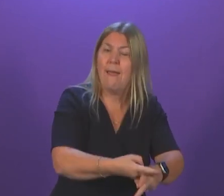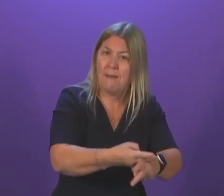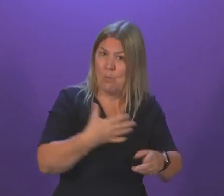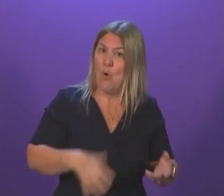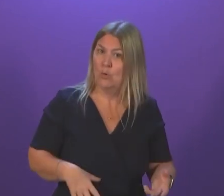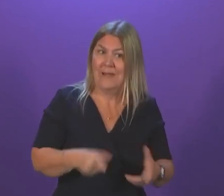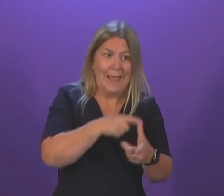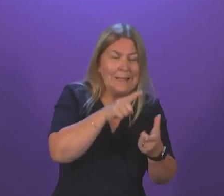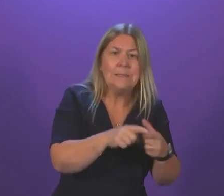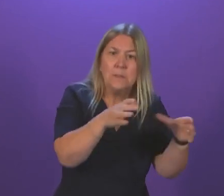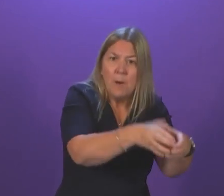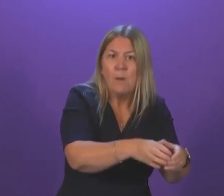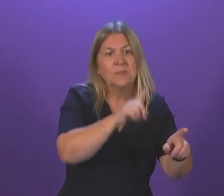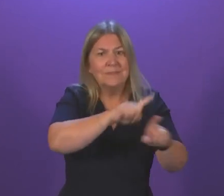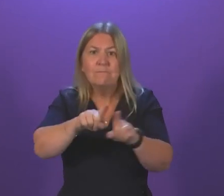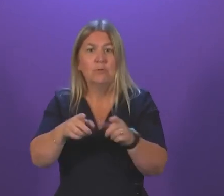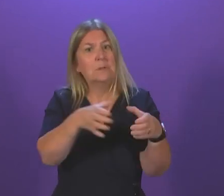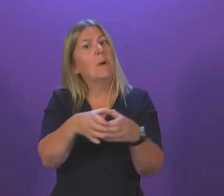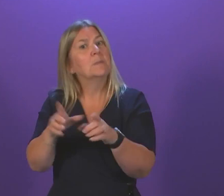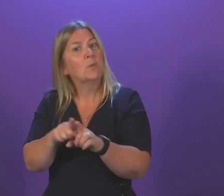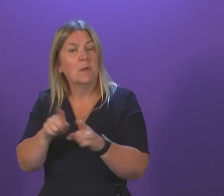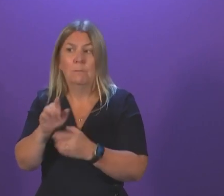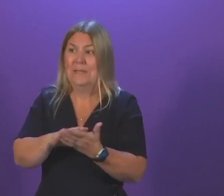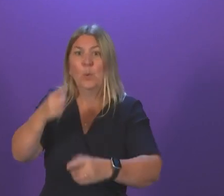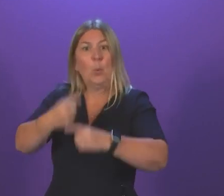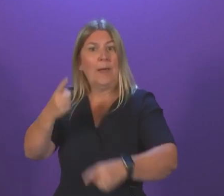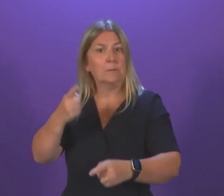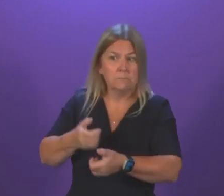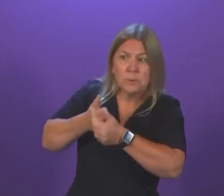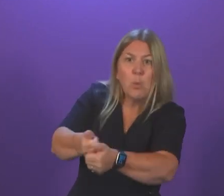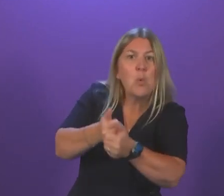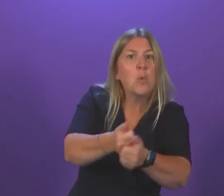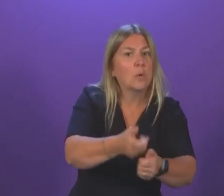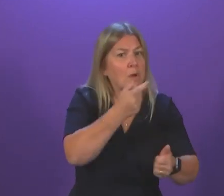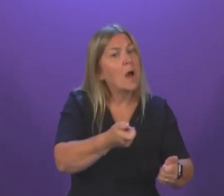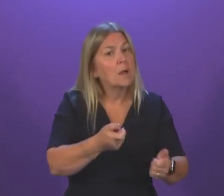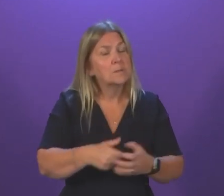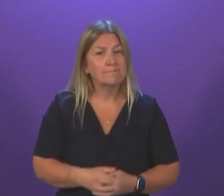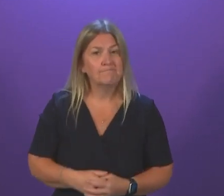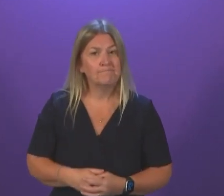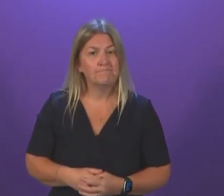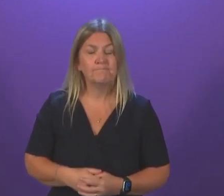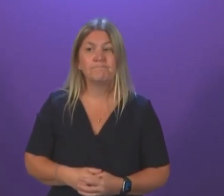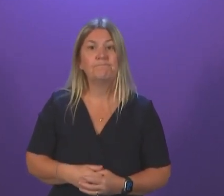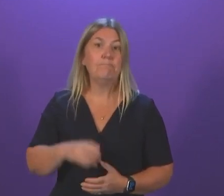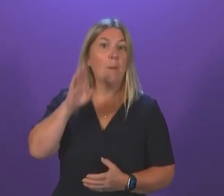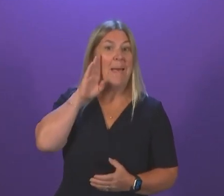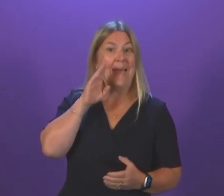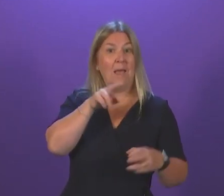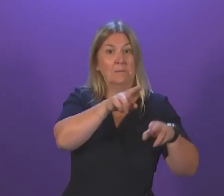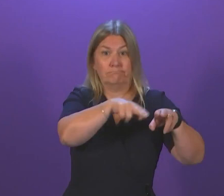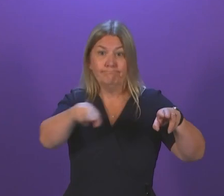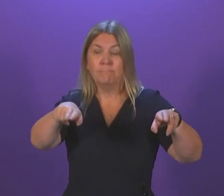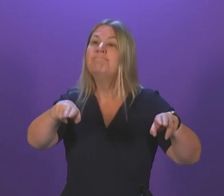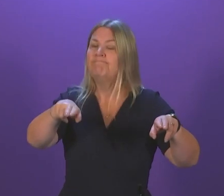acute parts of the NHS can deal more quickly with those who need that aspect of care. On beds, we've seen a